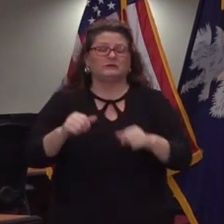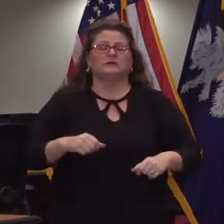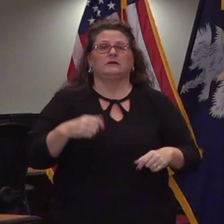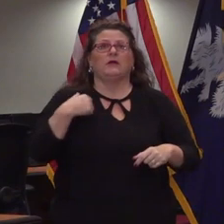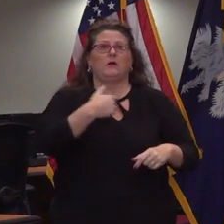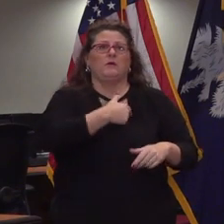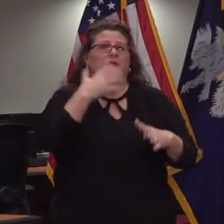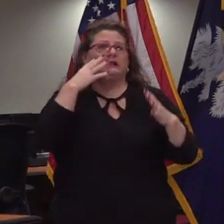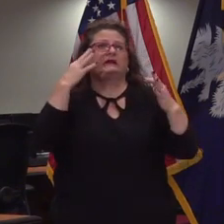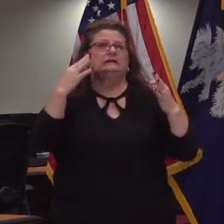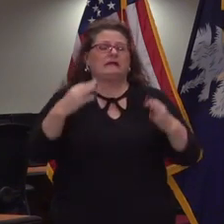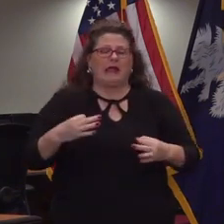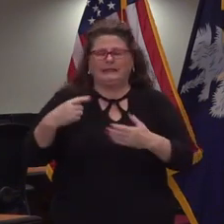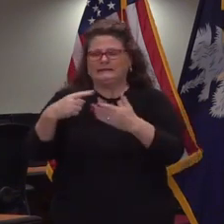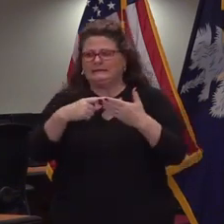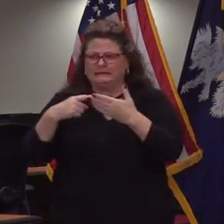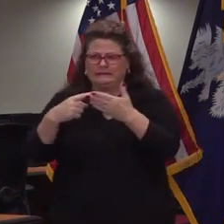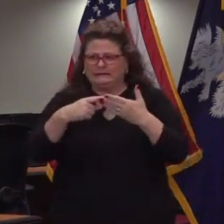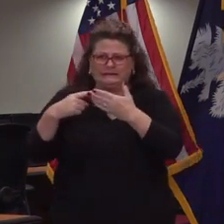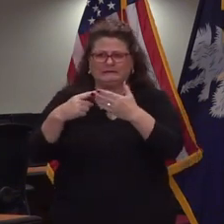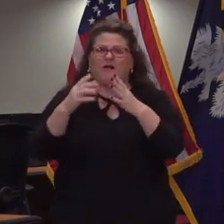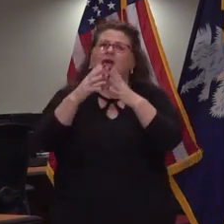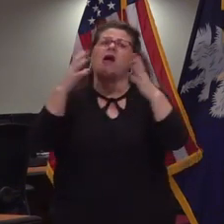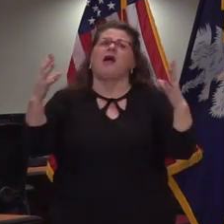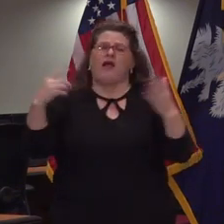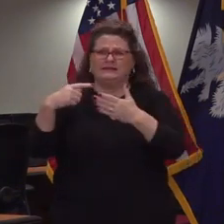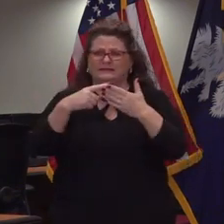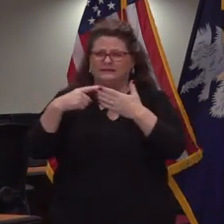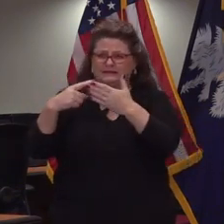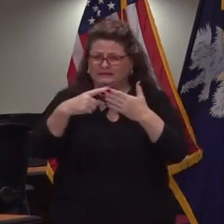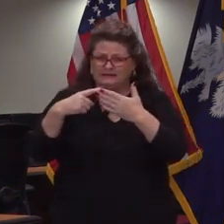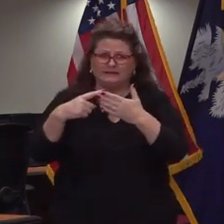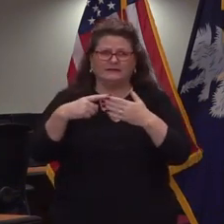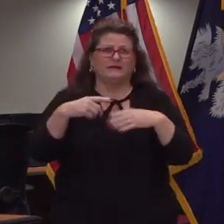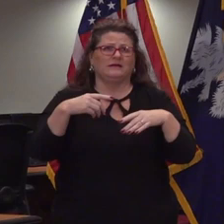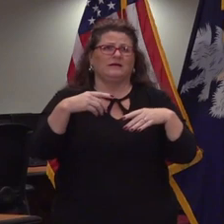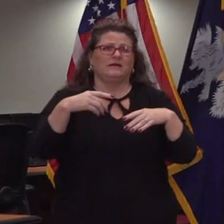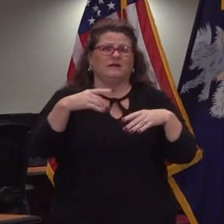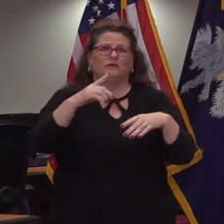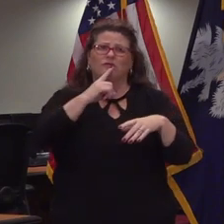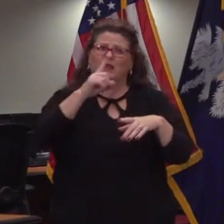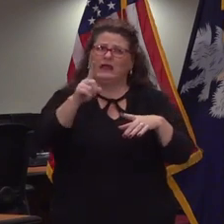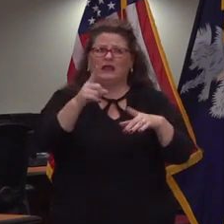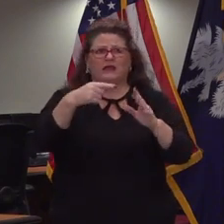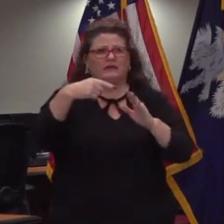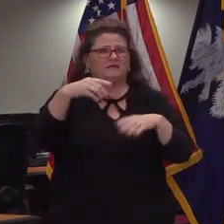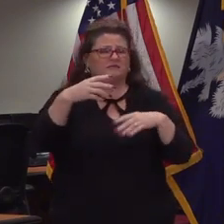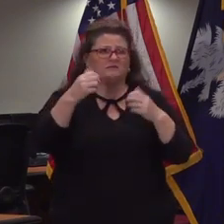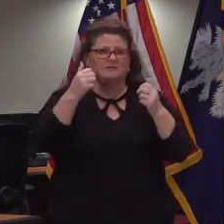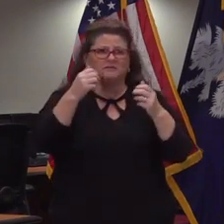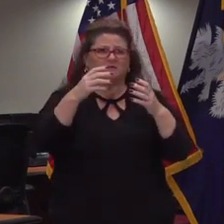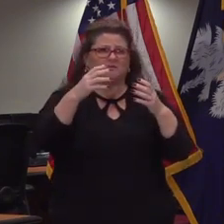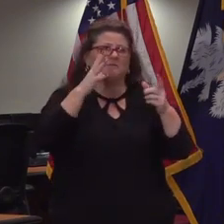we have made after much consultation with with a comprehensive group of people